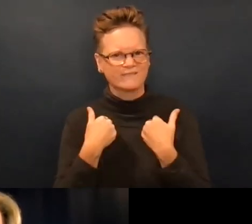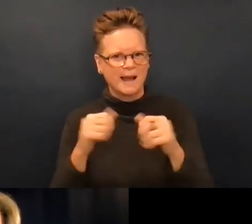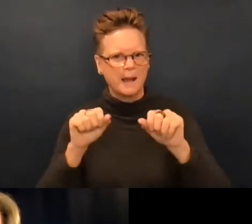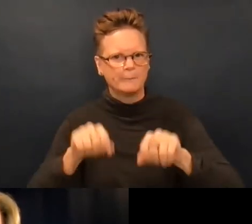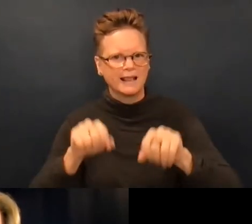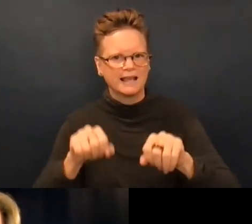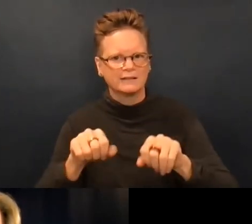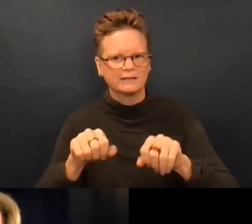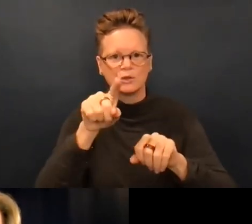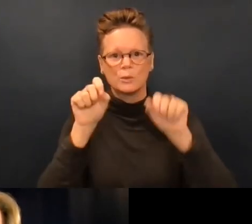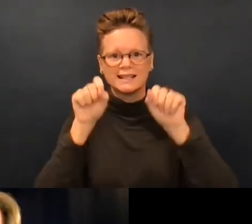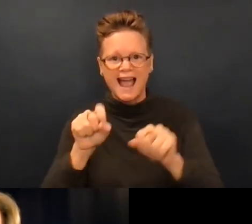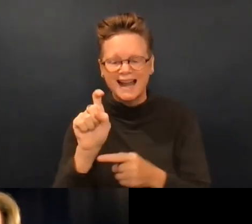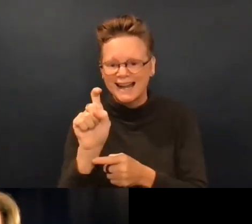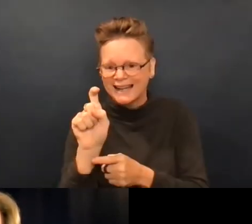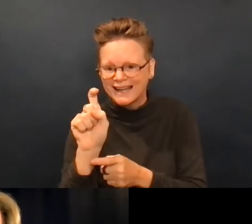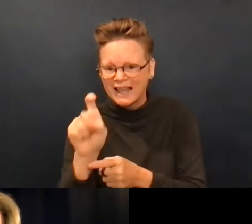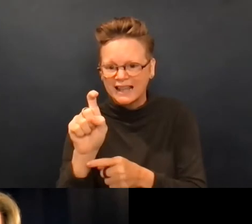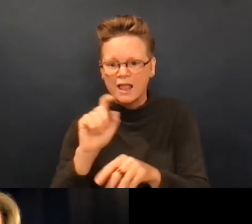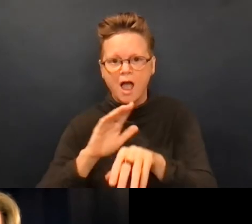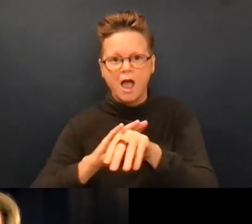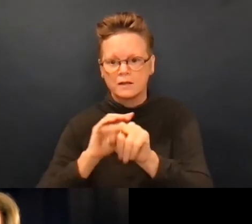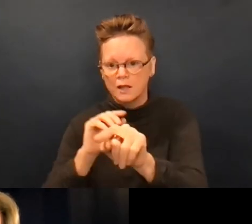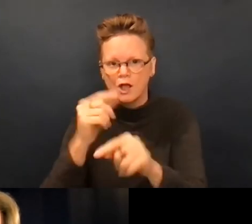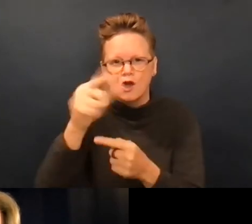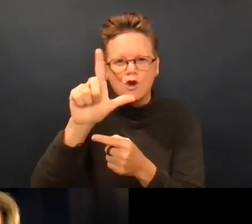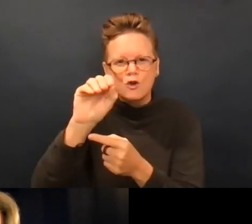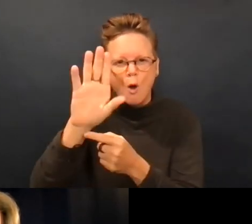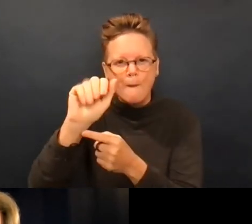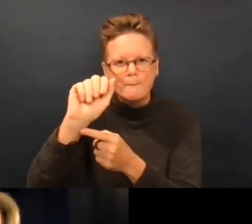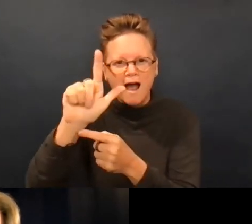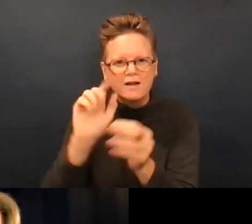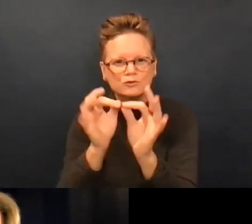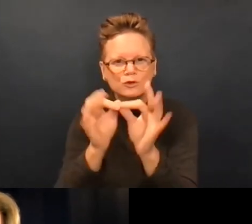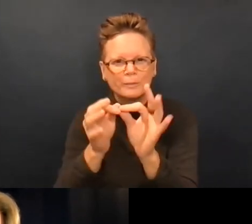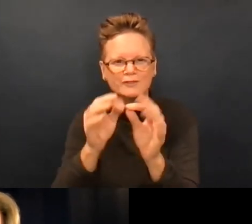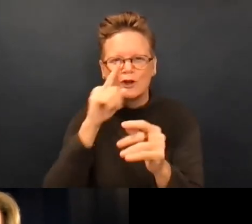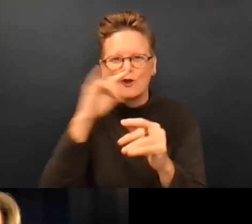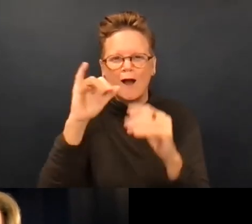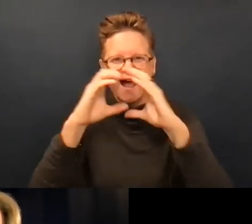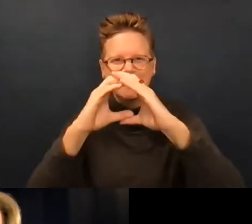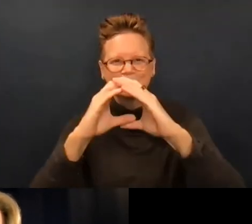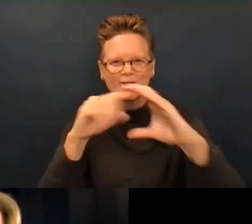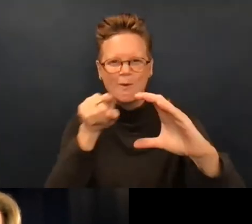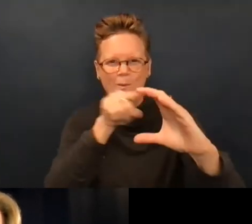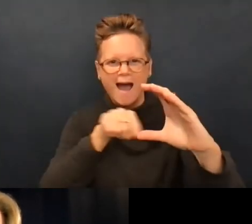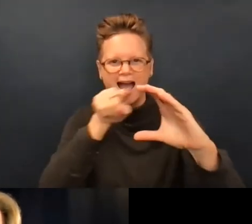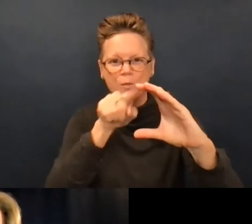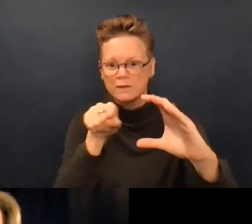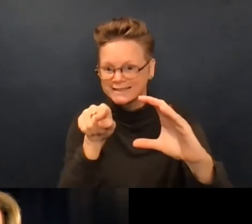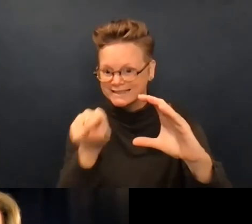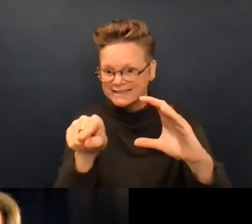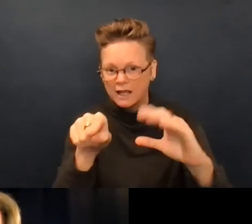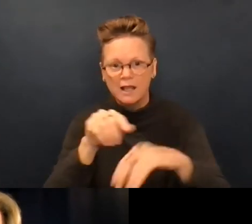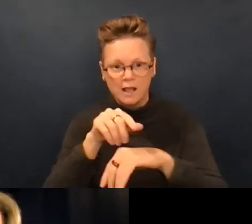hear this webinar in Spanish have the ability to do so. You can click on to the global icon. It looks